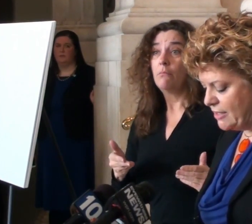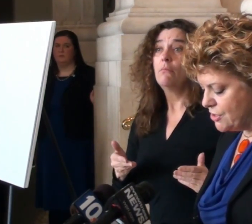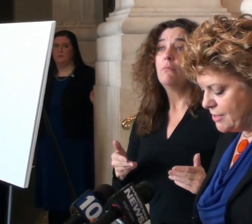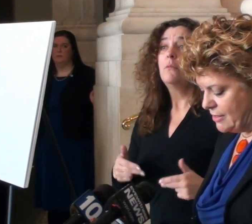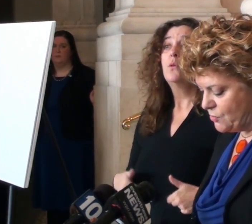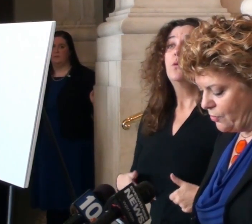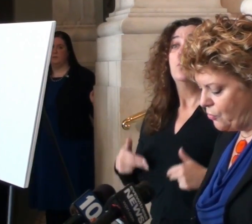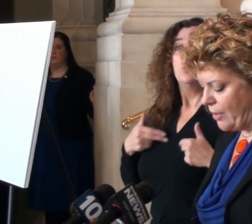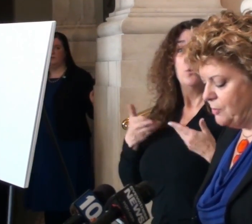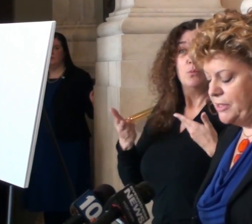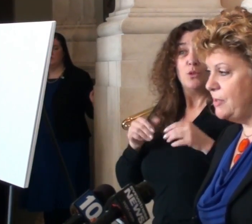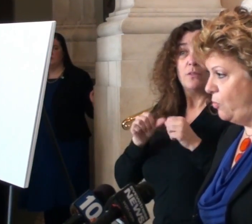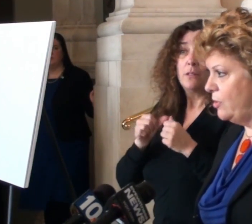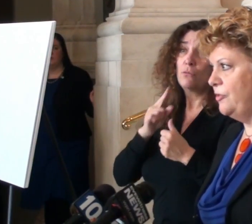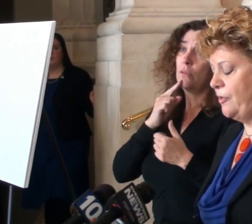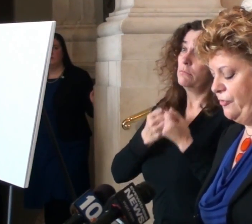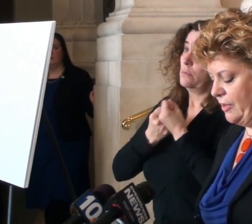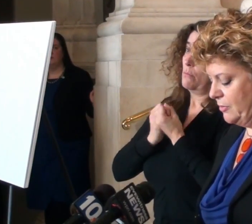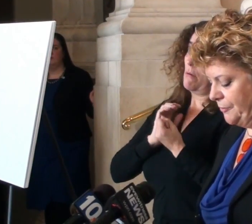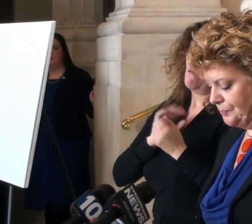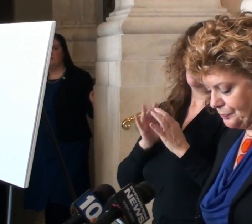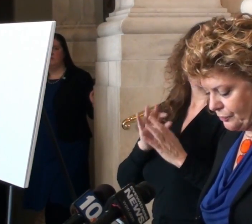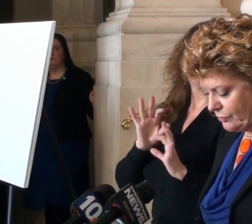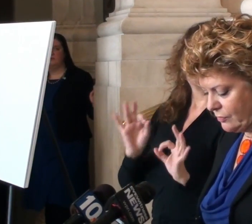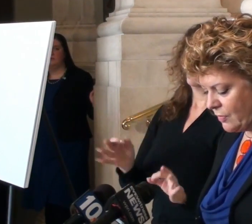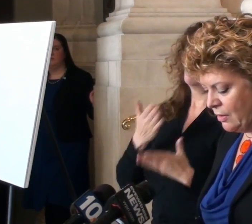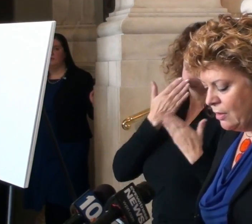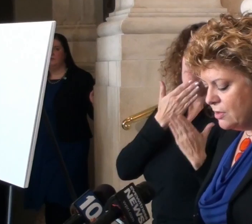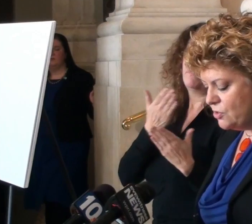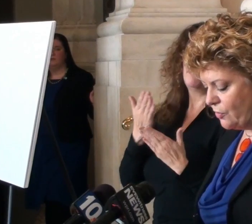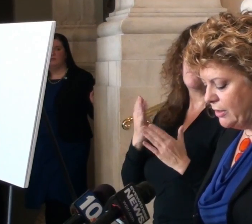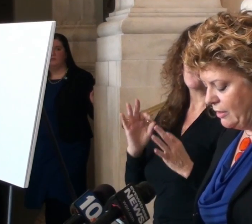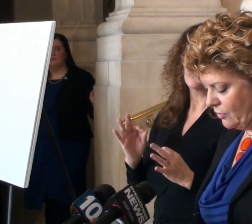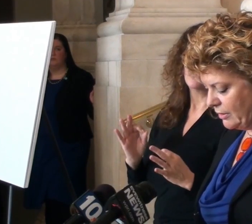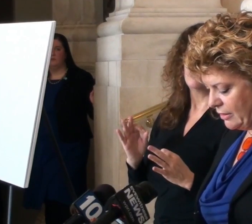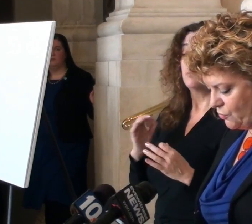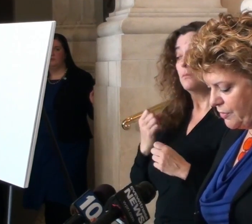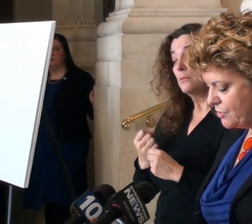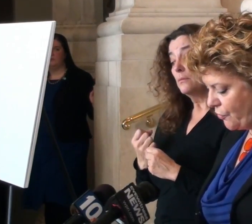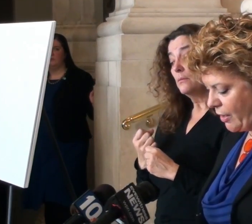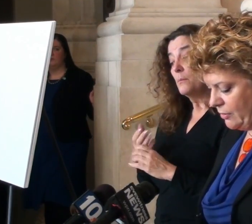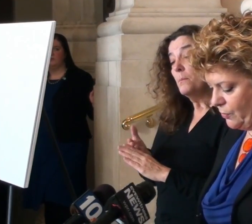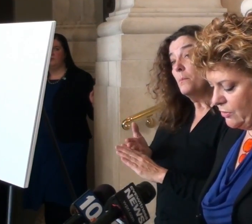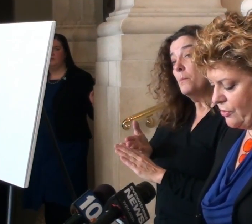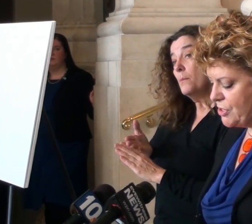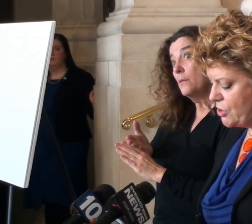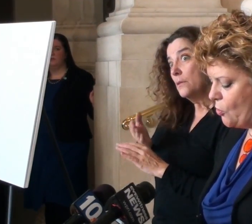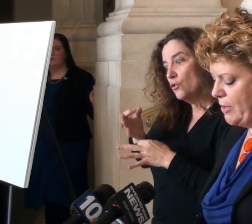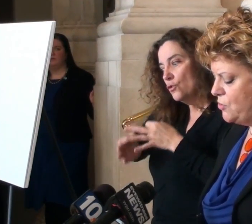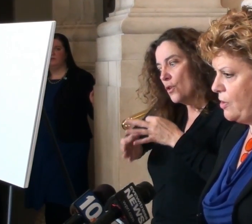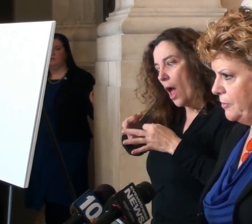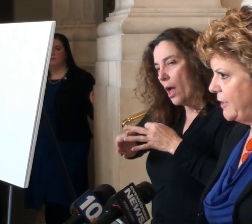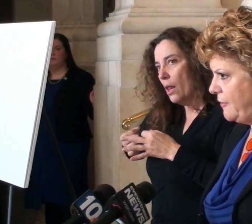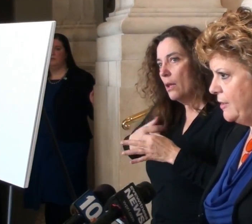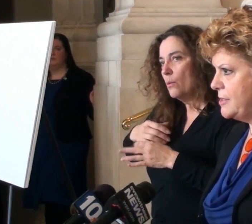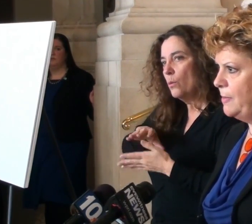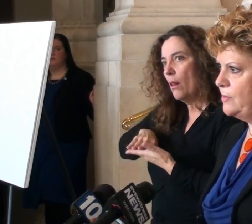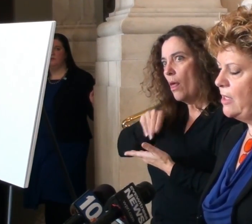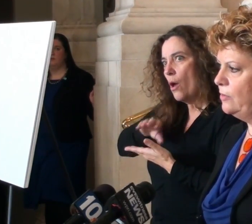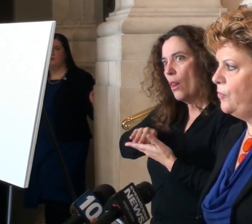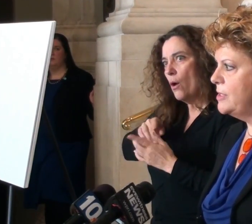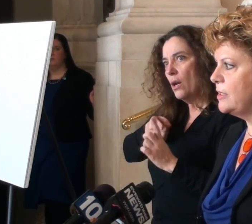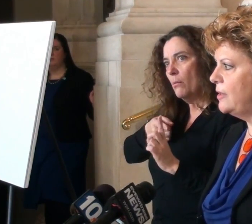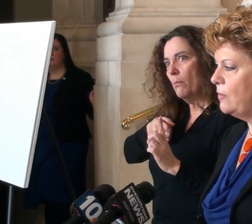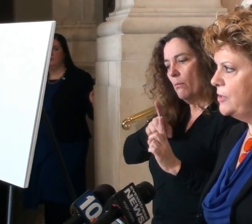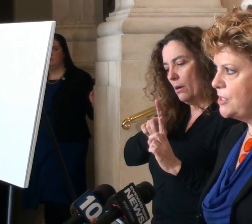human service agencies were incredibly supportive of our family. During the year leading toward the trial, we learned so many troubling things